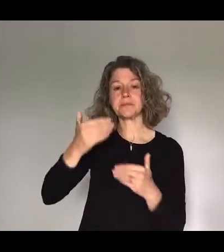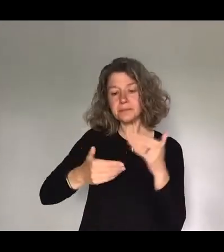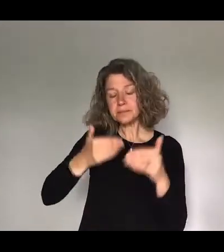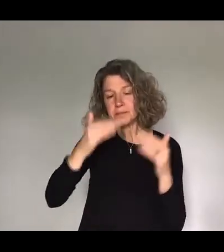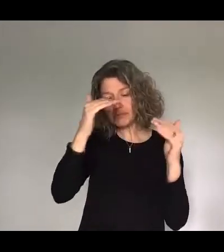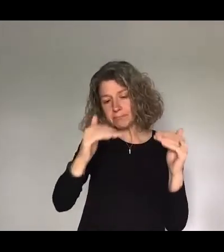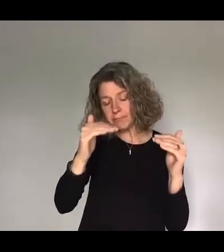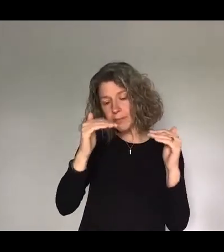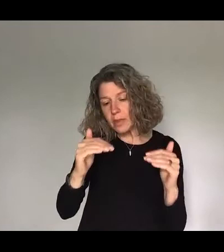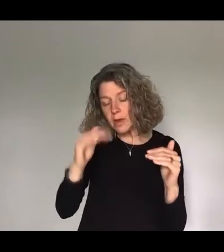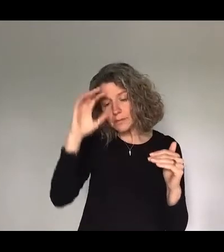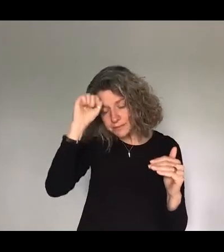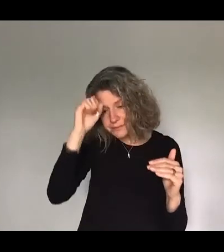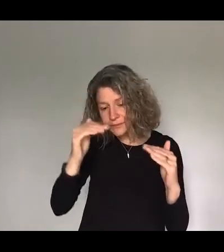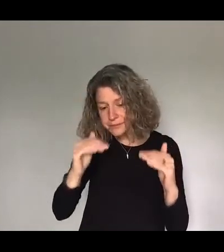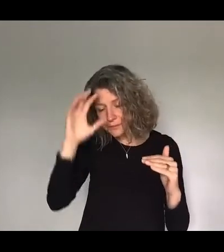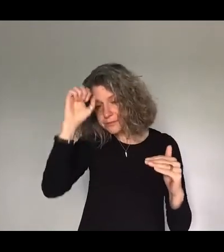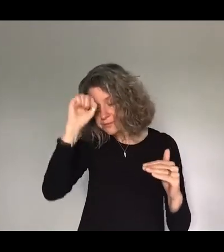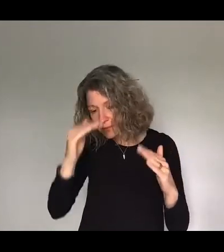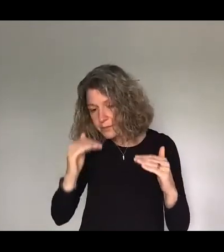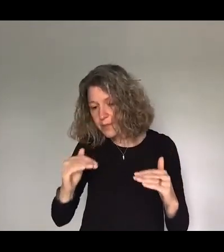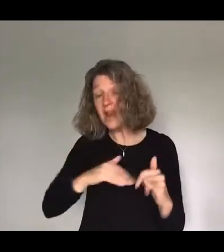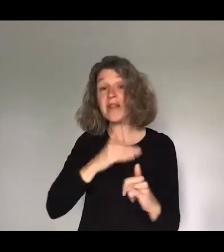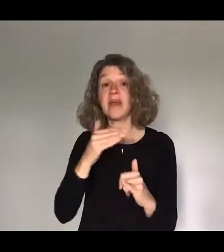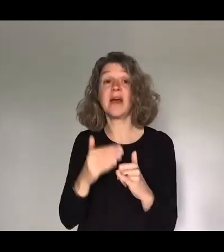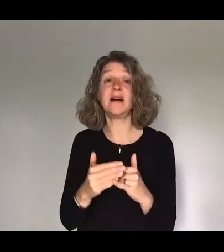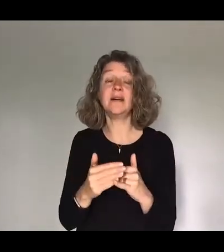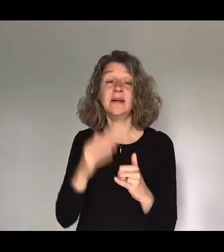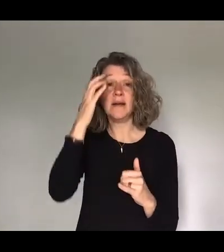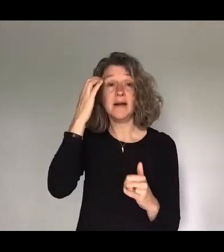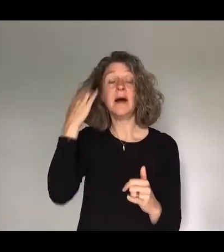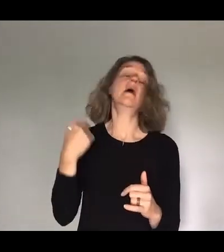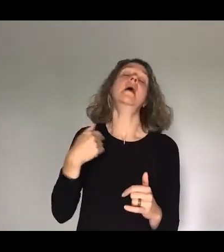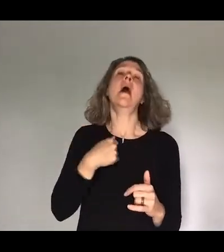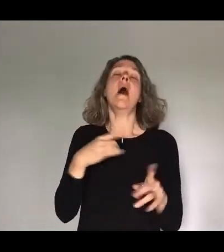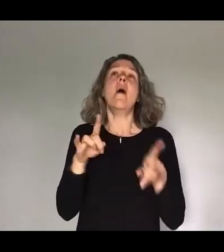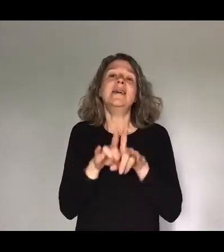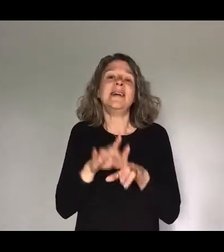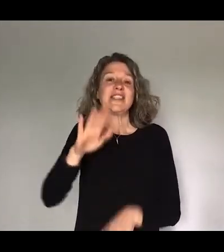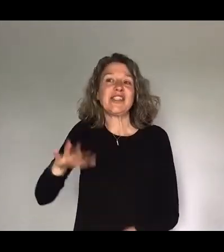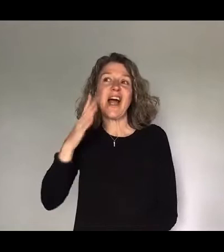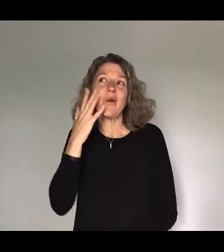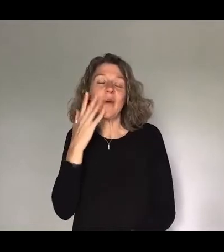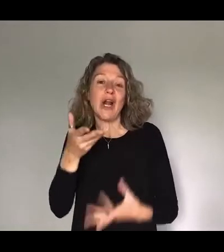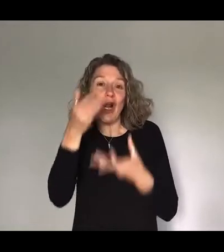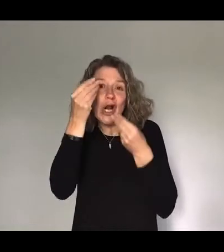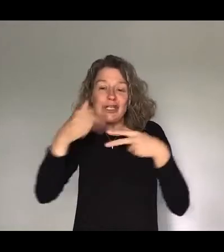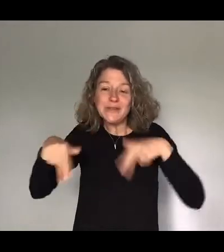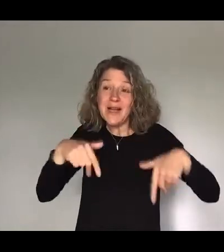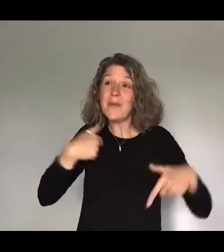along through the song and by the end I was like you know when kids learn a dance routine and they run up to their parents like mom dad watch me that was me